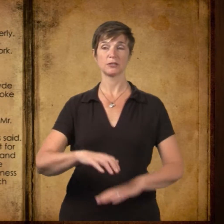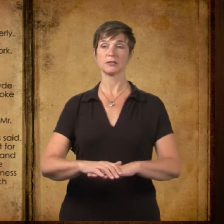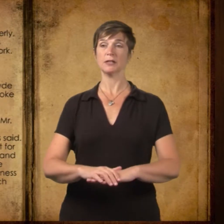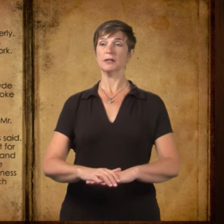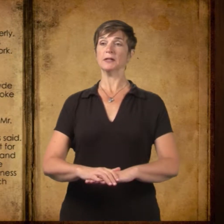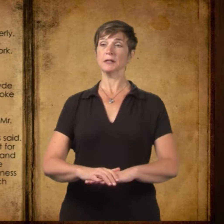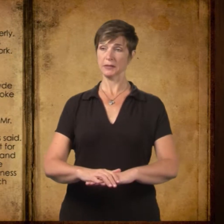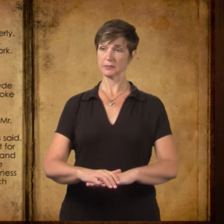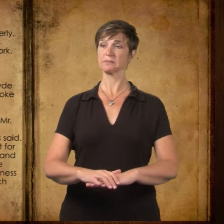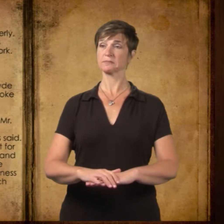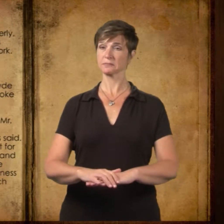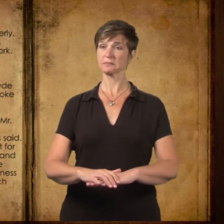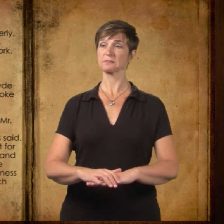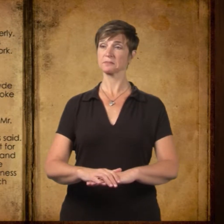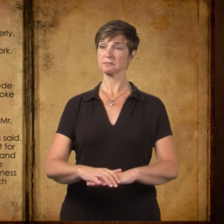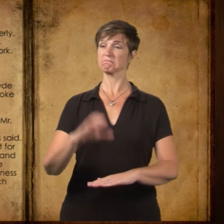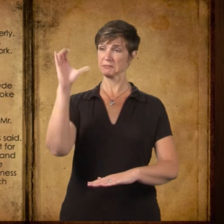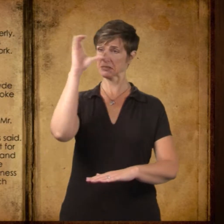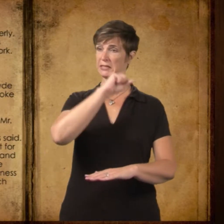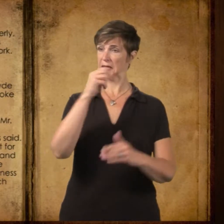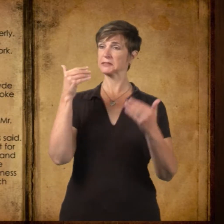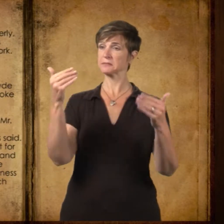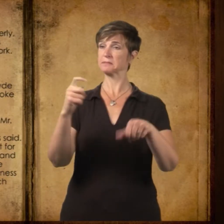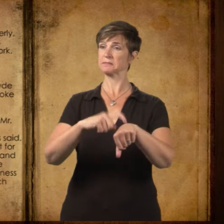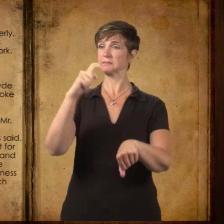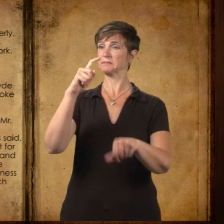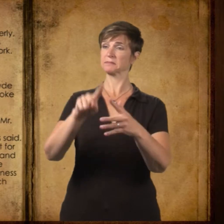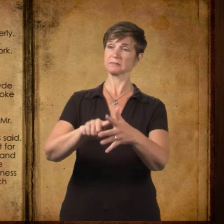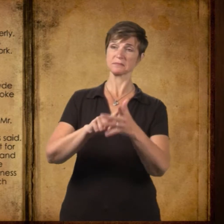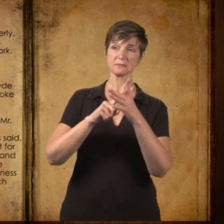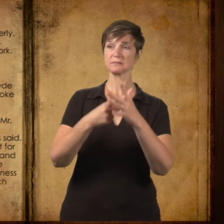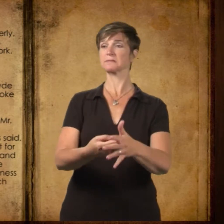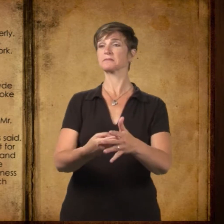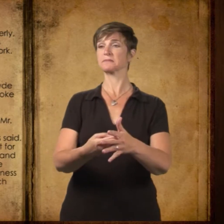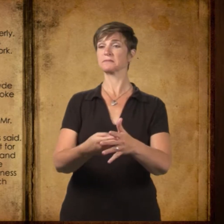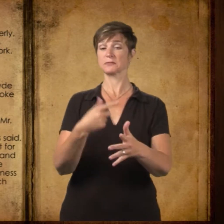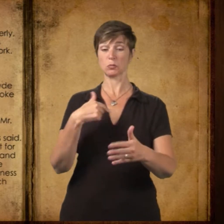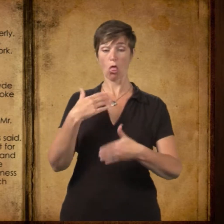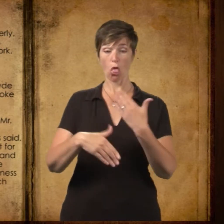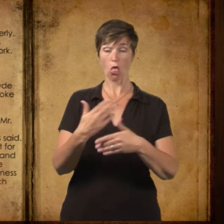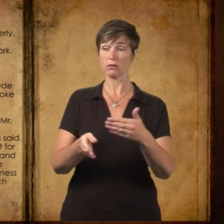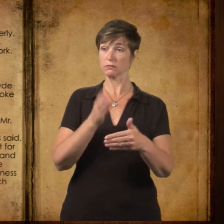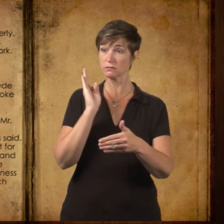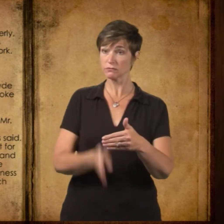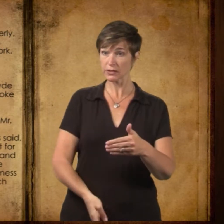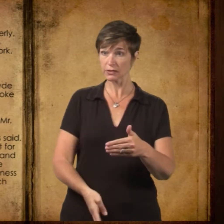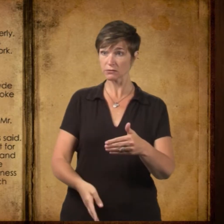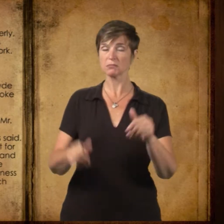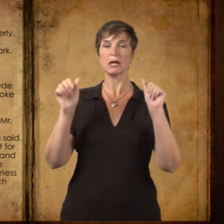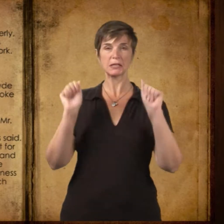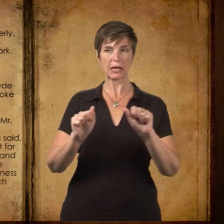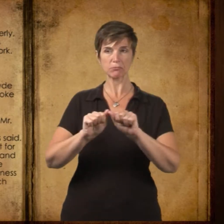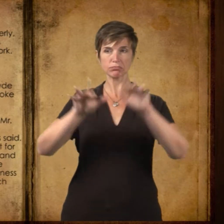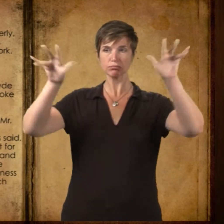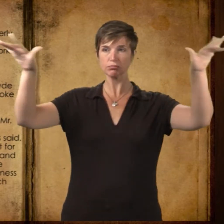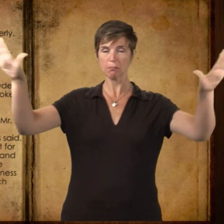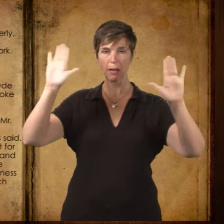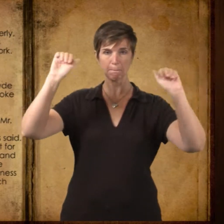Well now, Mr. Summers said soberly, Guess we better get started, get this over with, so's we can go back to